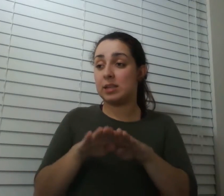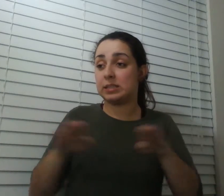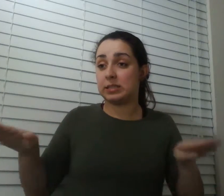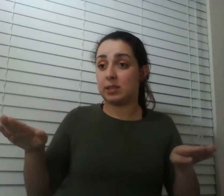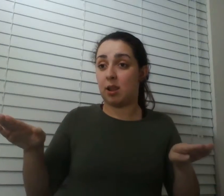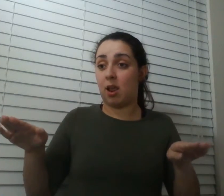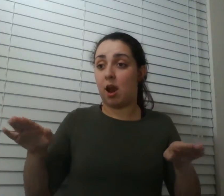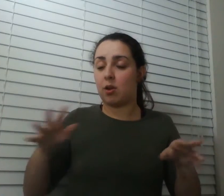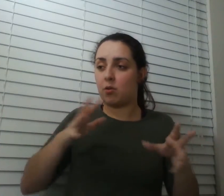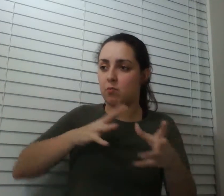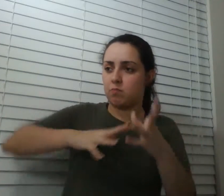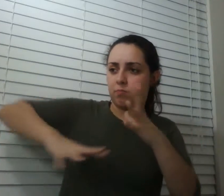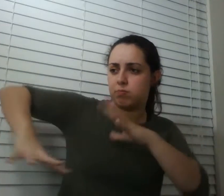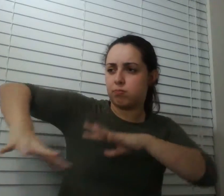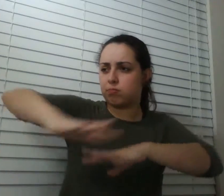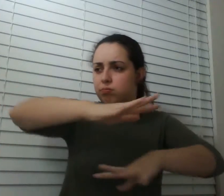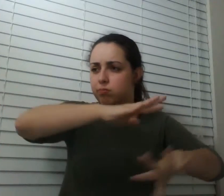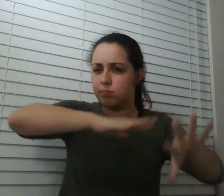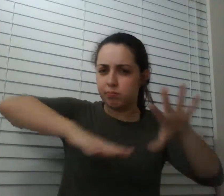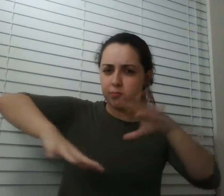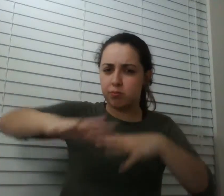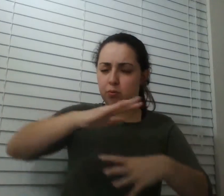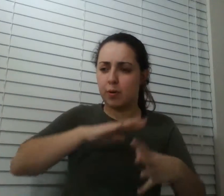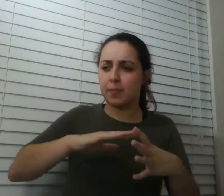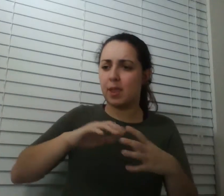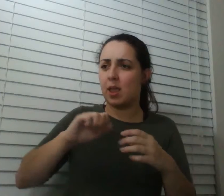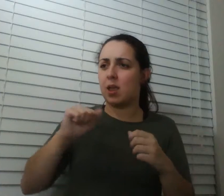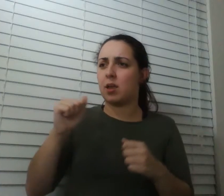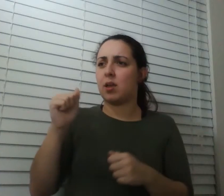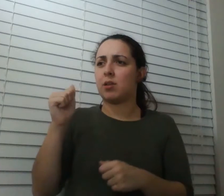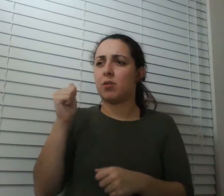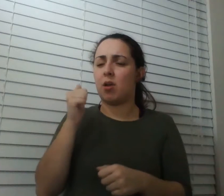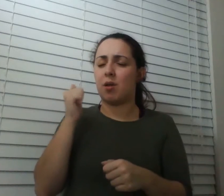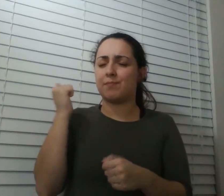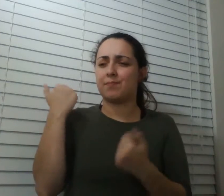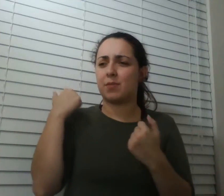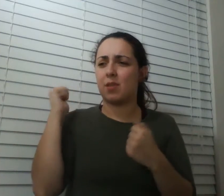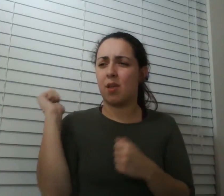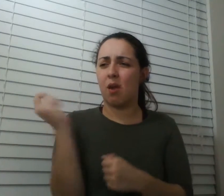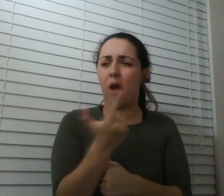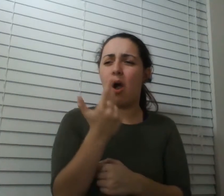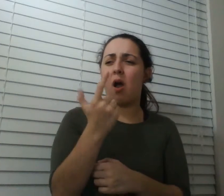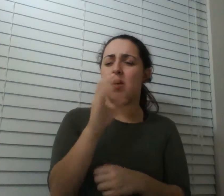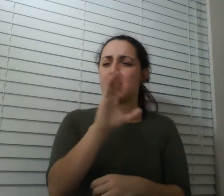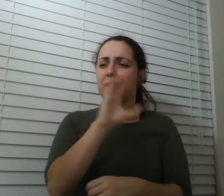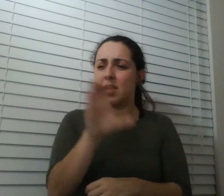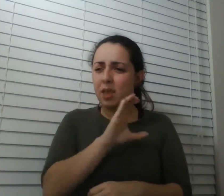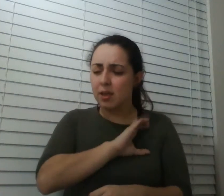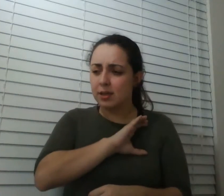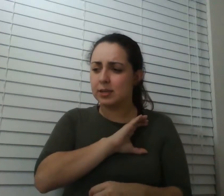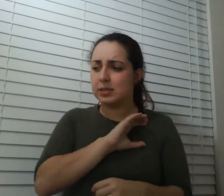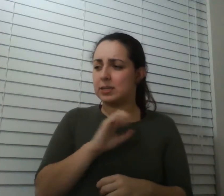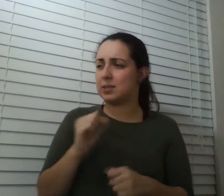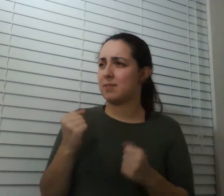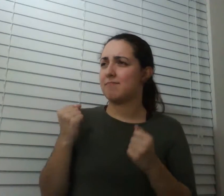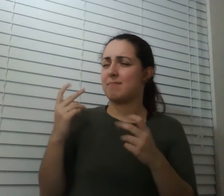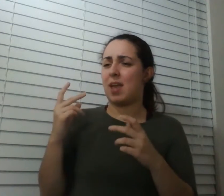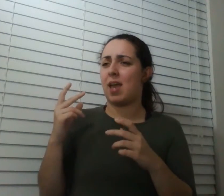these characters billions and billions billions of bits billions of stories going on and the moment the lights come up